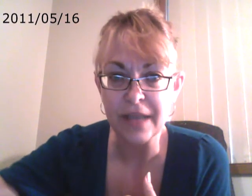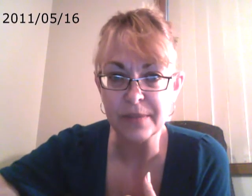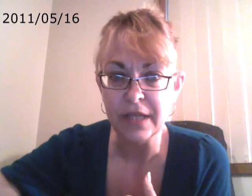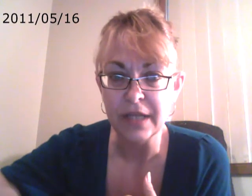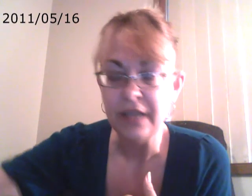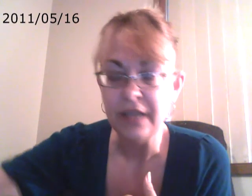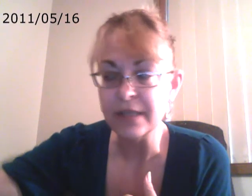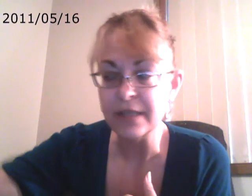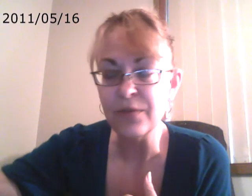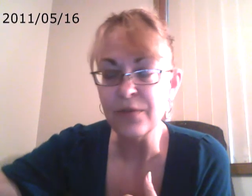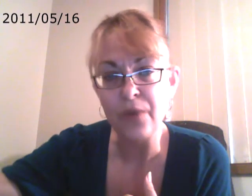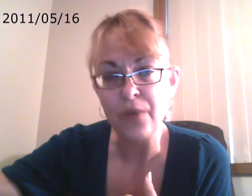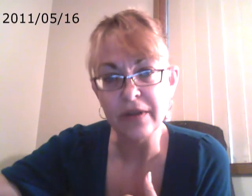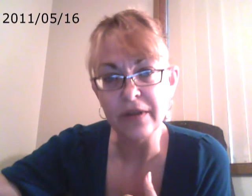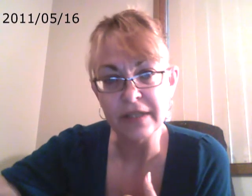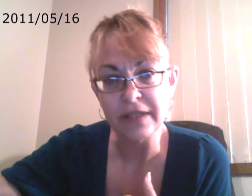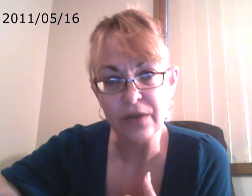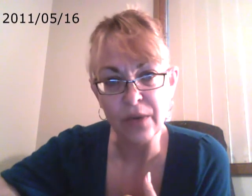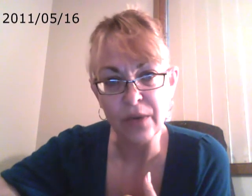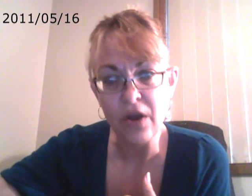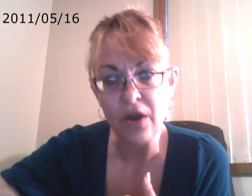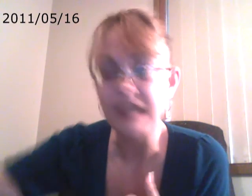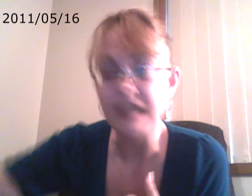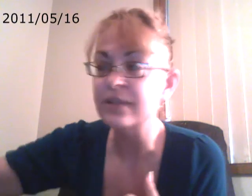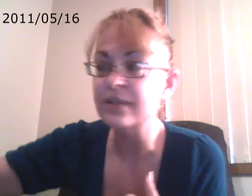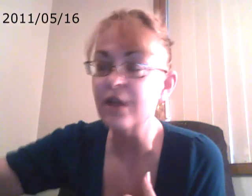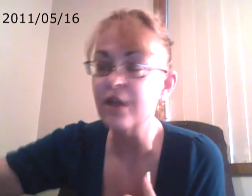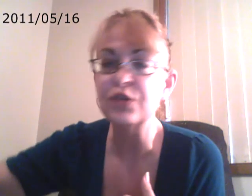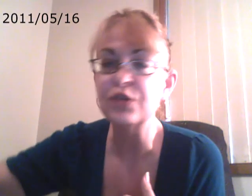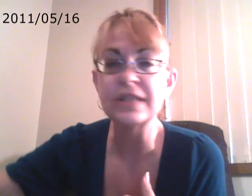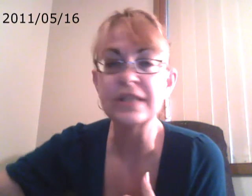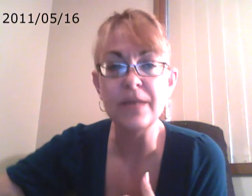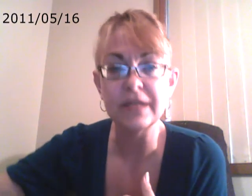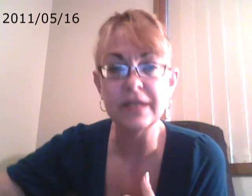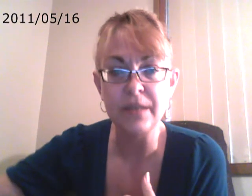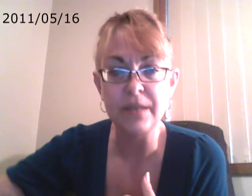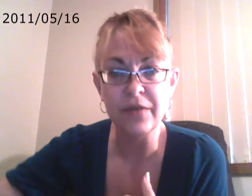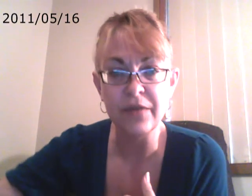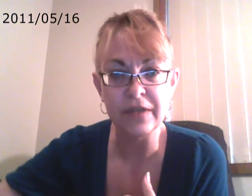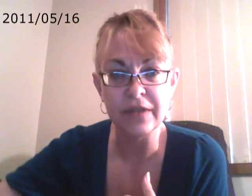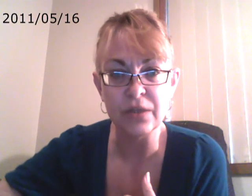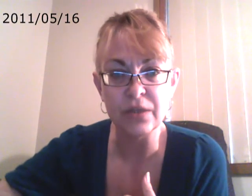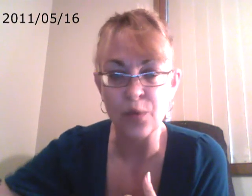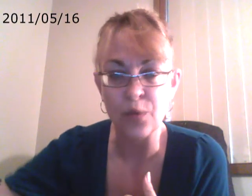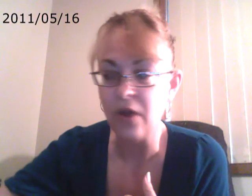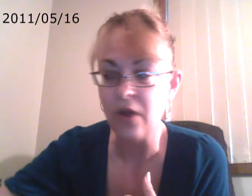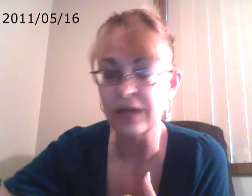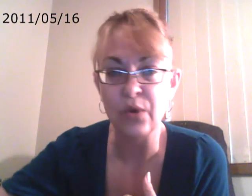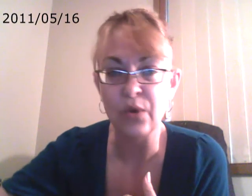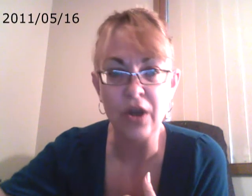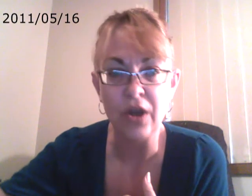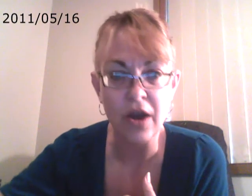some of the wrong things that are going on. And as long as you're accepting some of the things that are wrong that are going on,